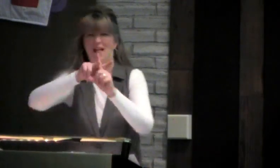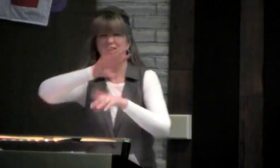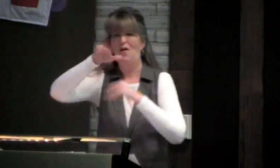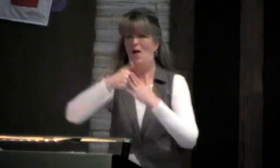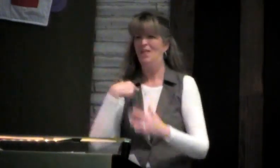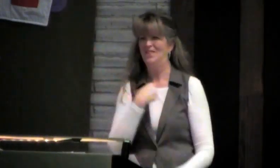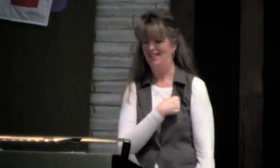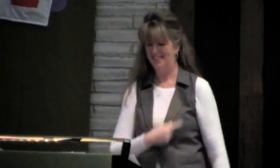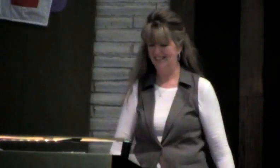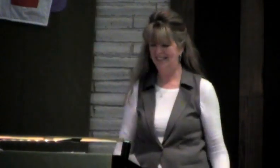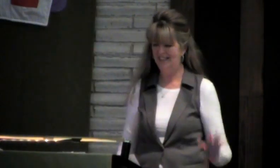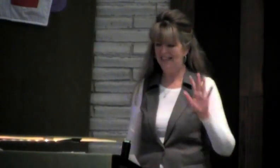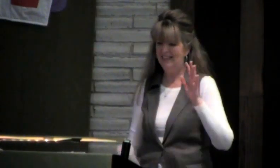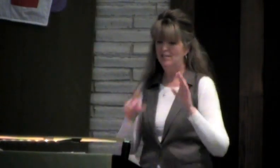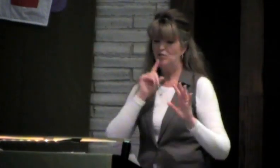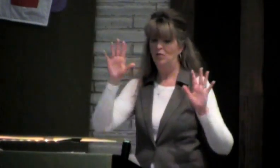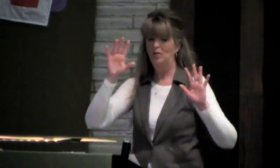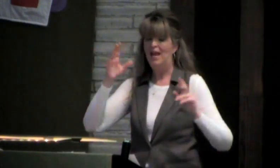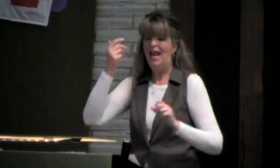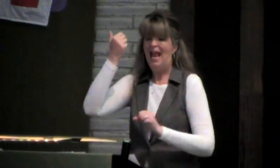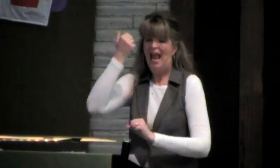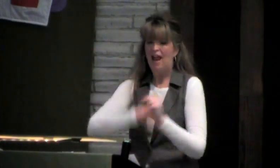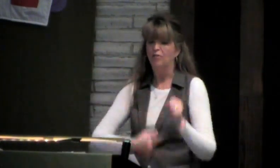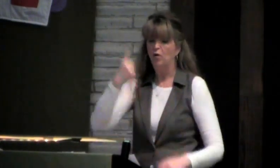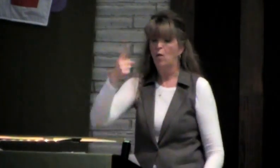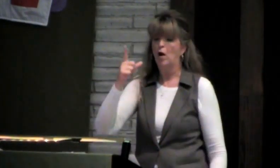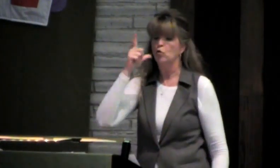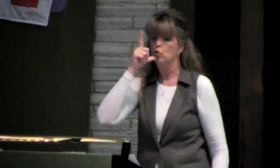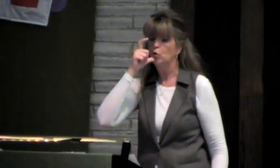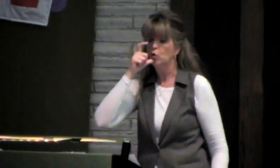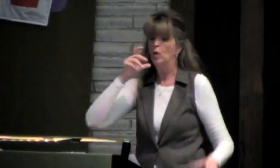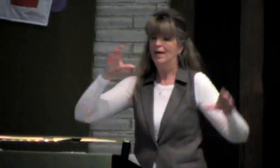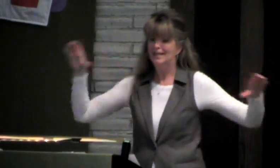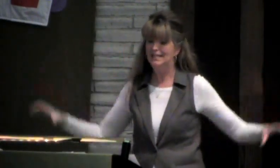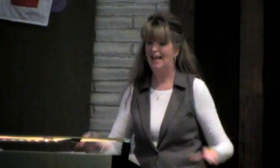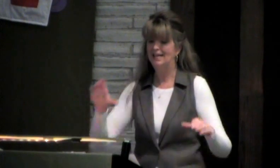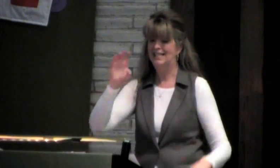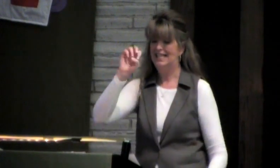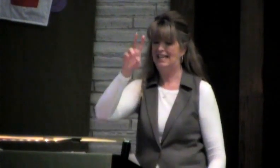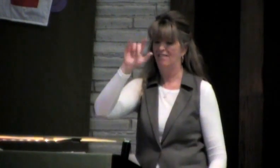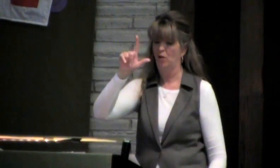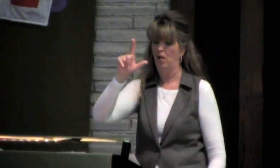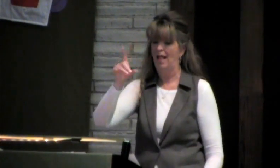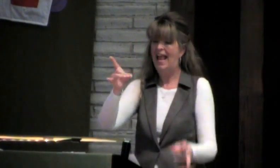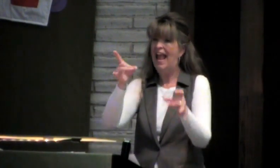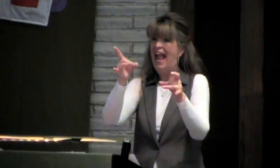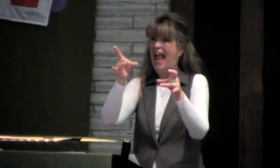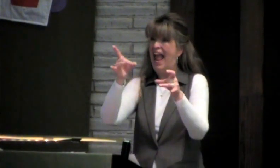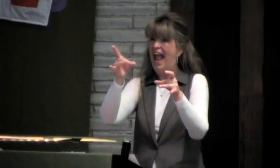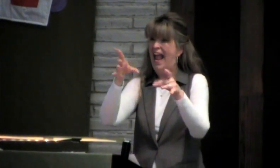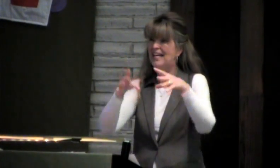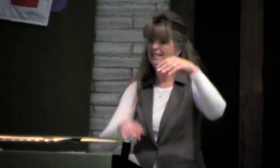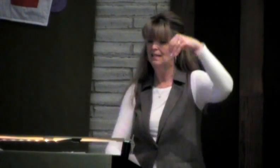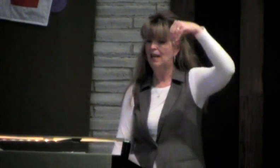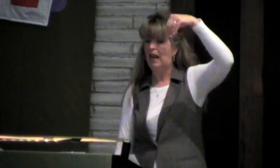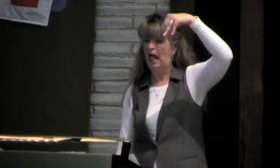That is so true. This applies to all of us. So everyone who does evil hates the light